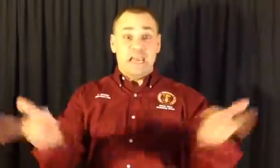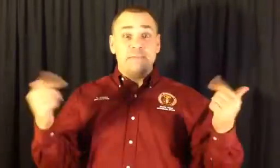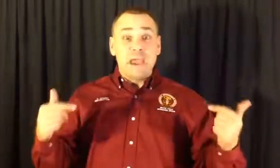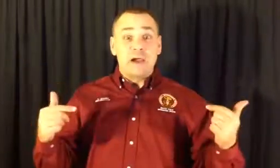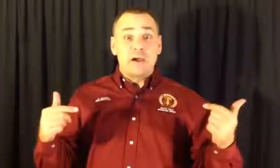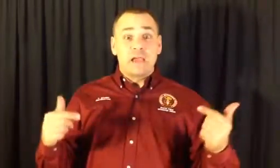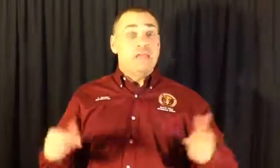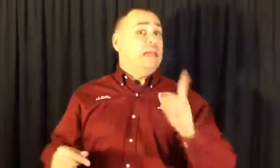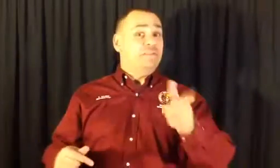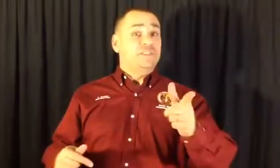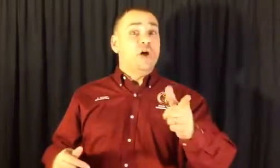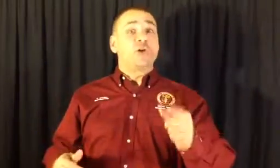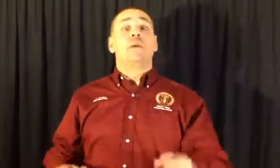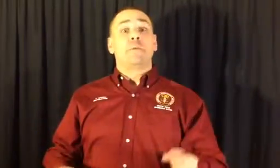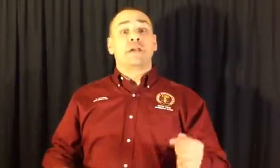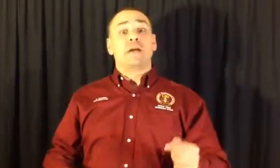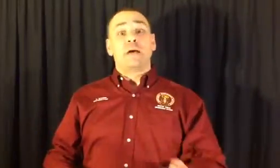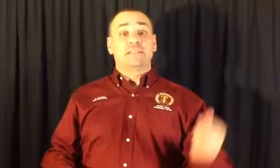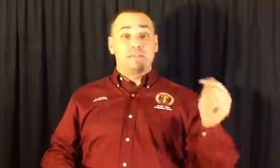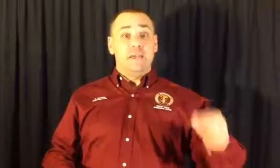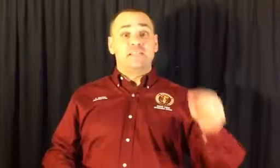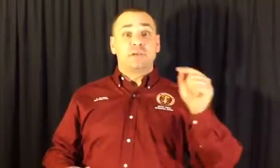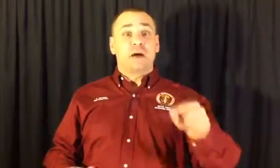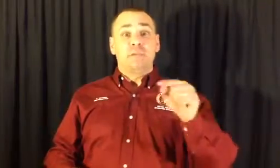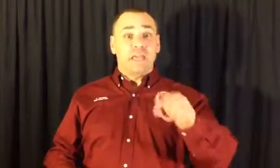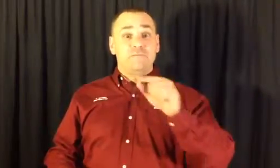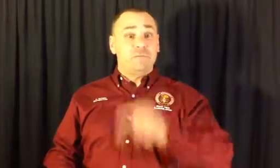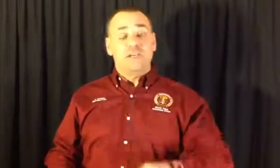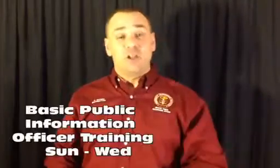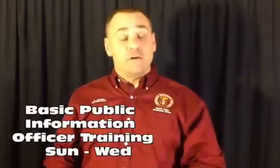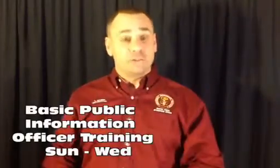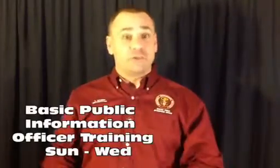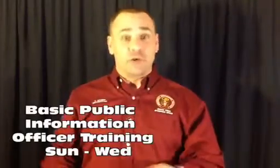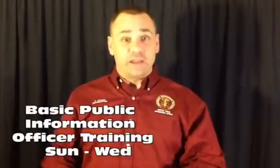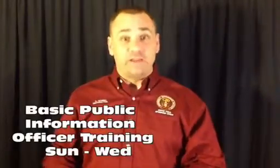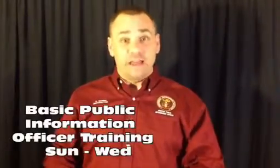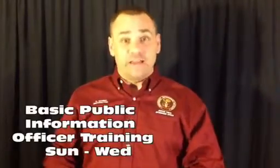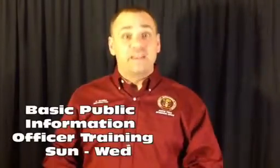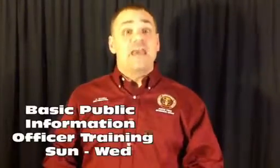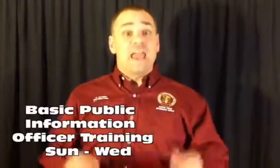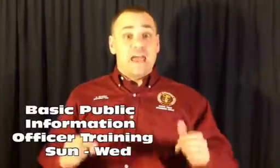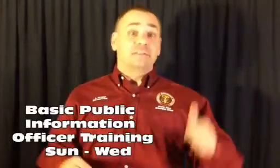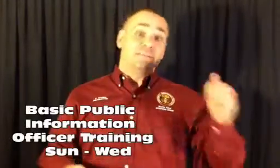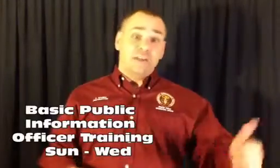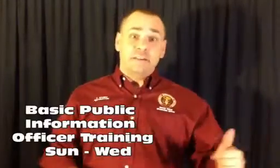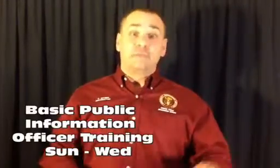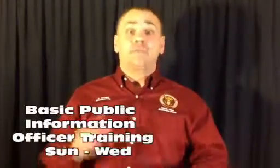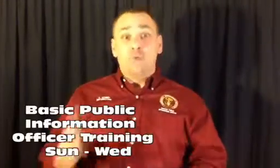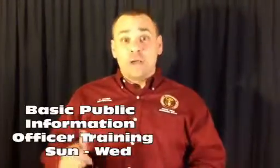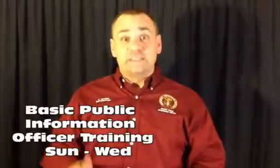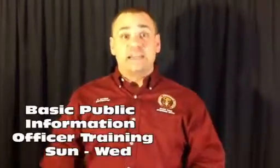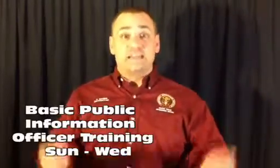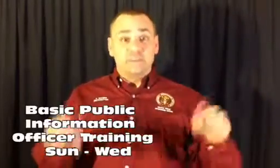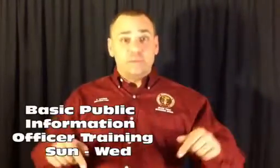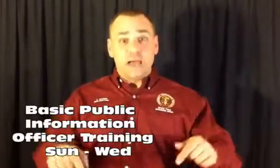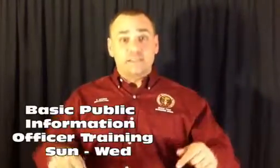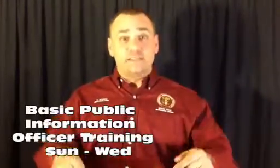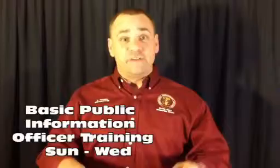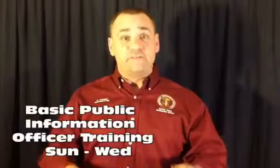nightmare? If so, you might want to come out to the basic Public Information Officer training class held Sunday through Wednesday at the 2015